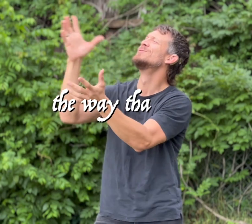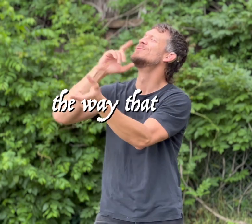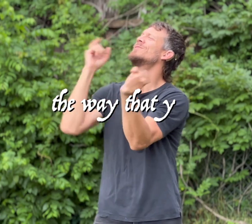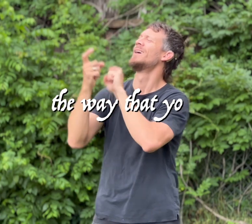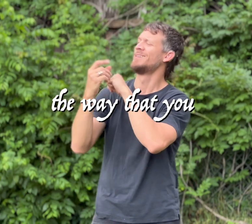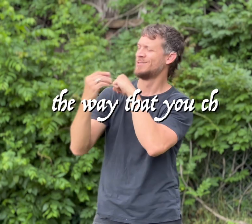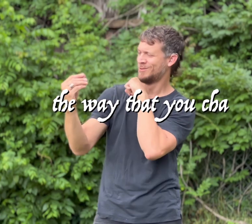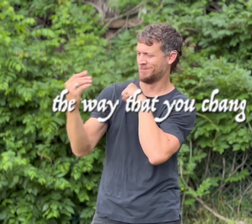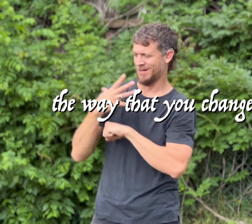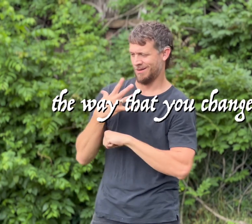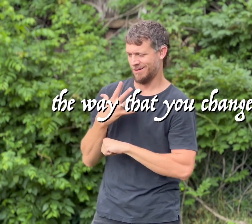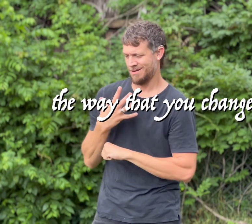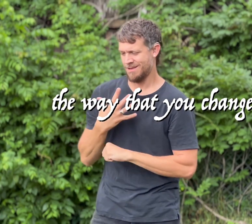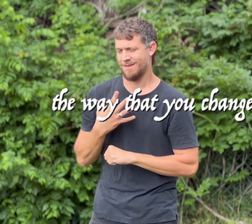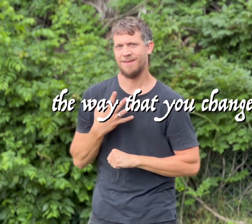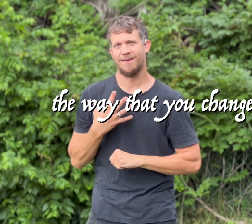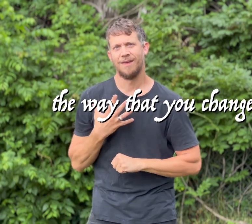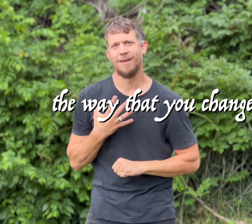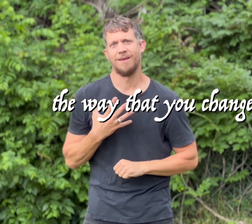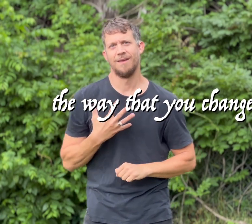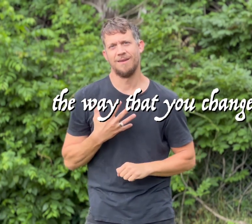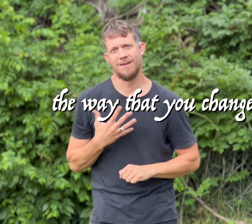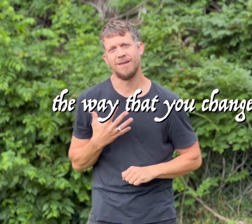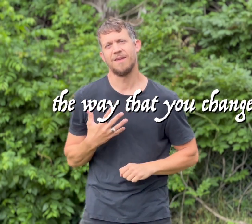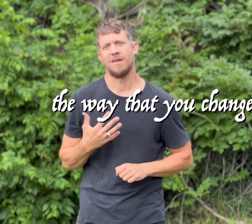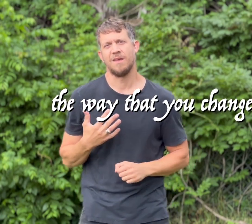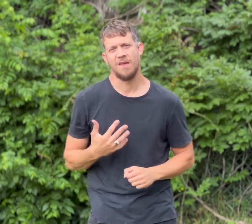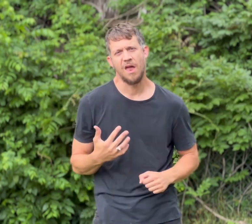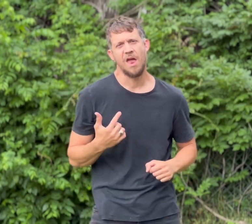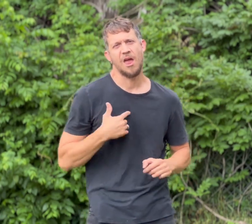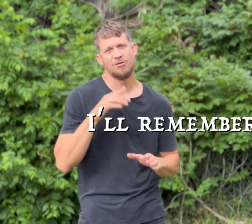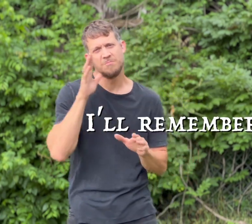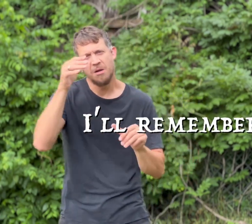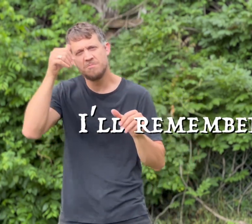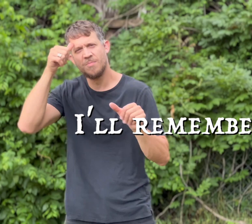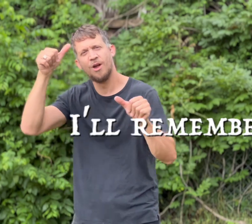you changed me I'll remember